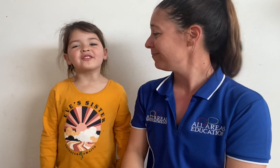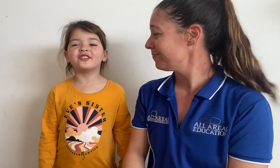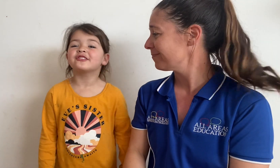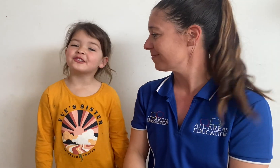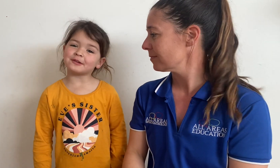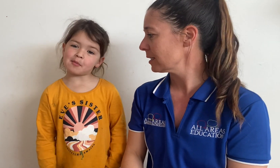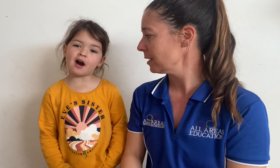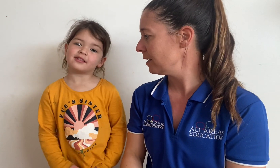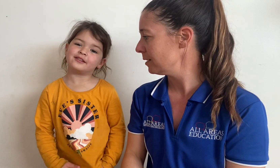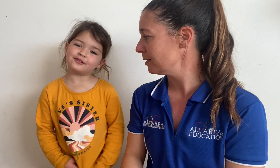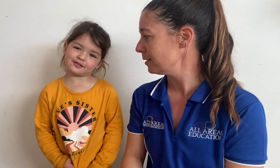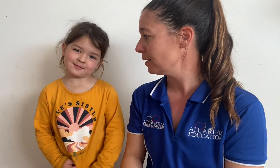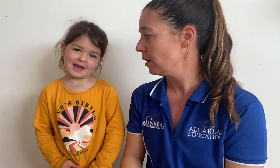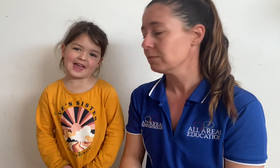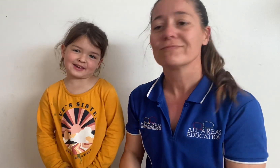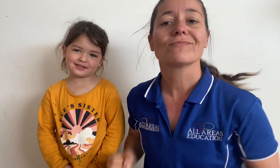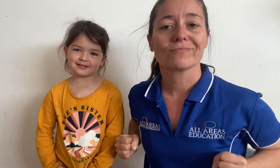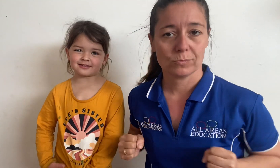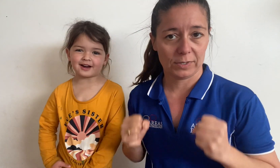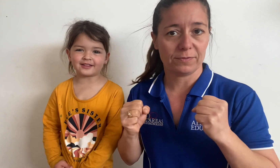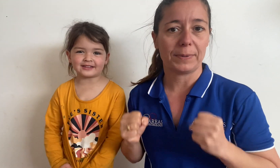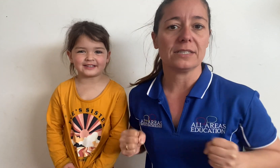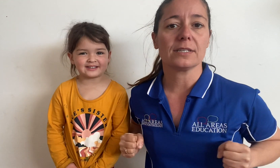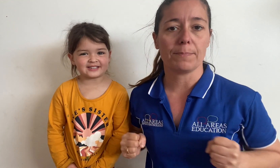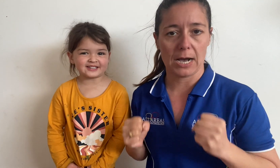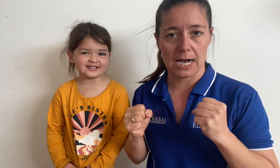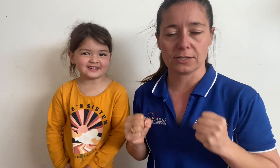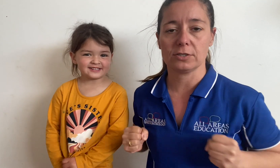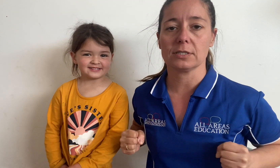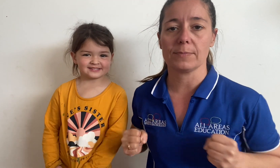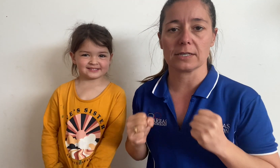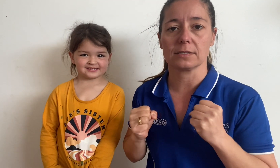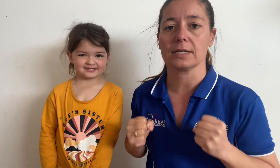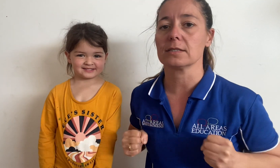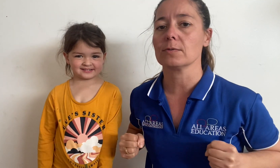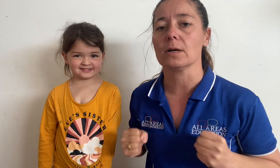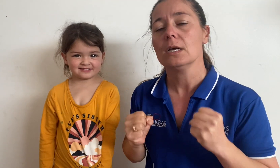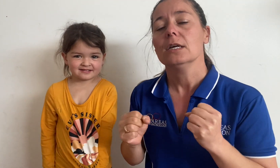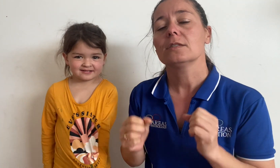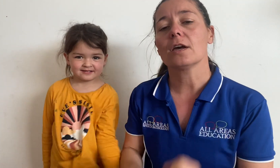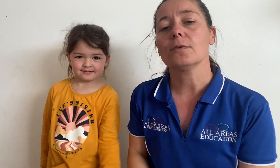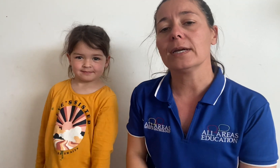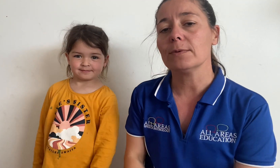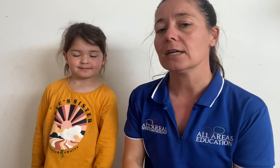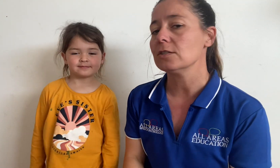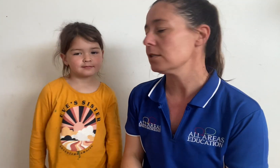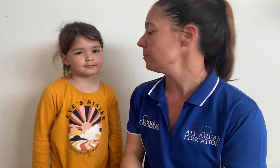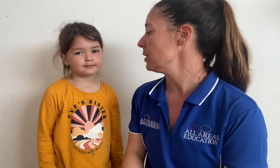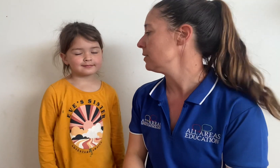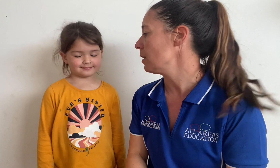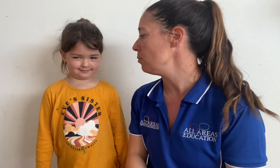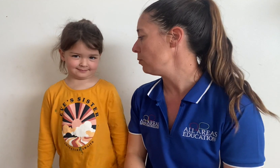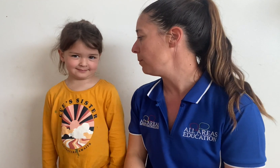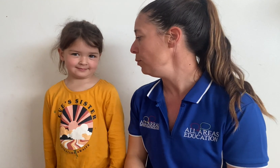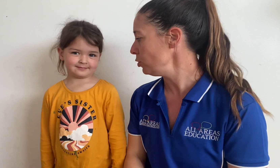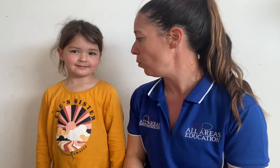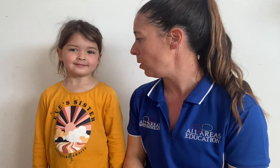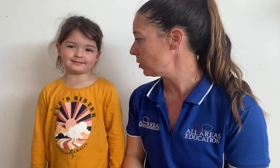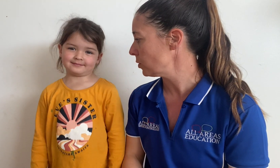gone to the park we've been to the park to do some exercise as well so we were going to do some signs that go along with bushwalks